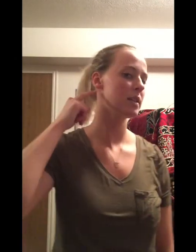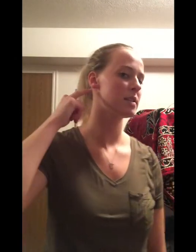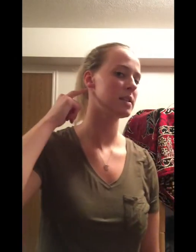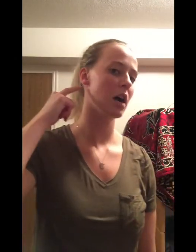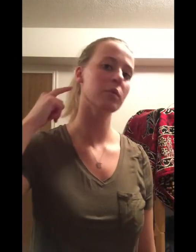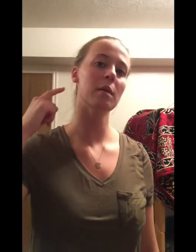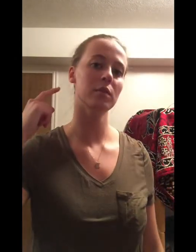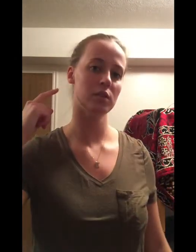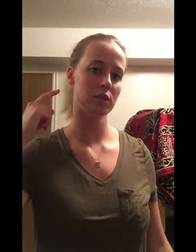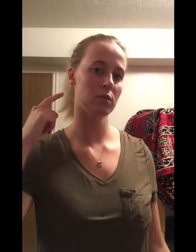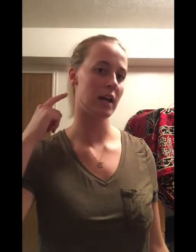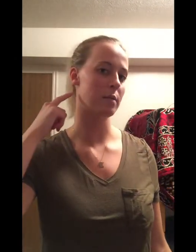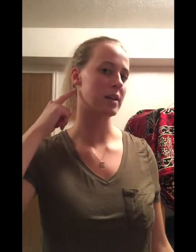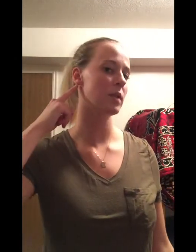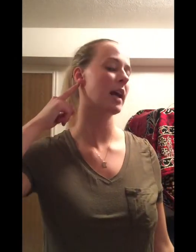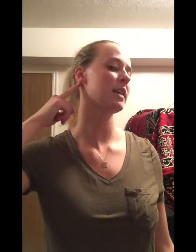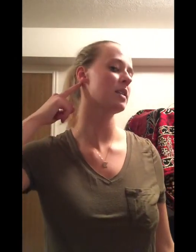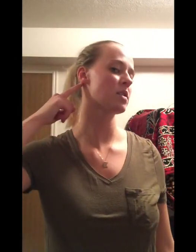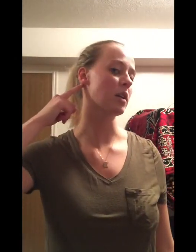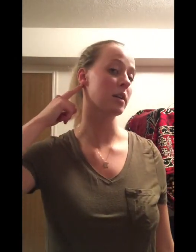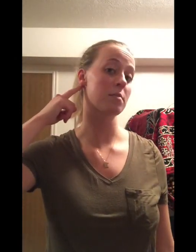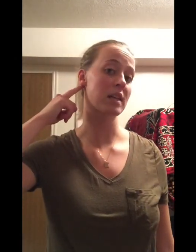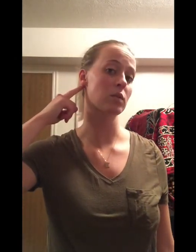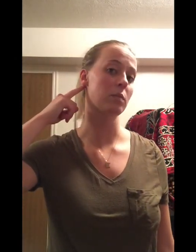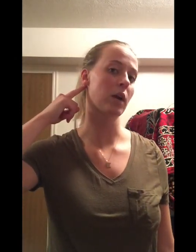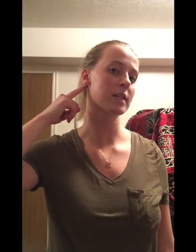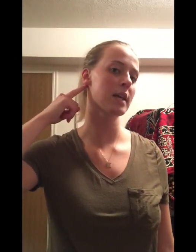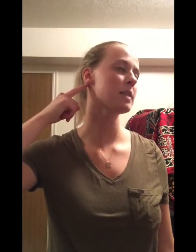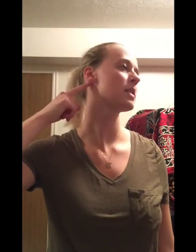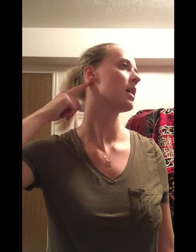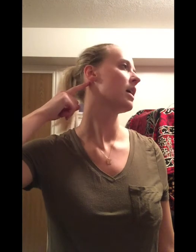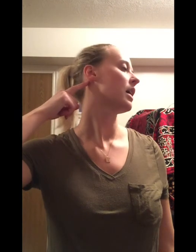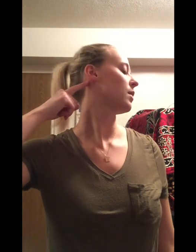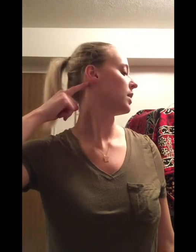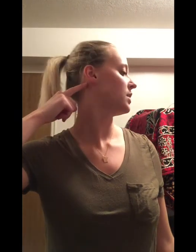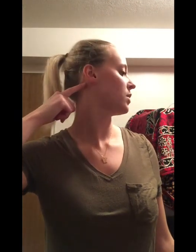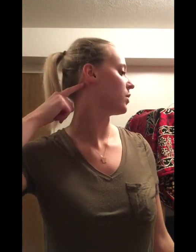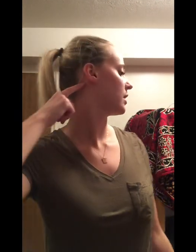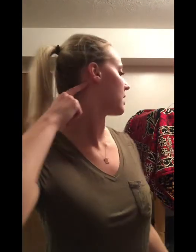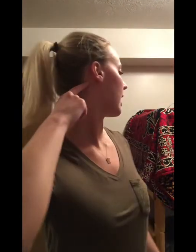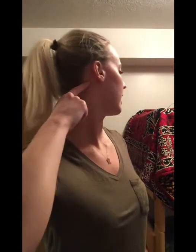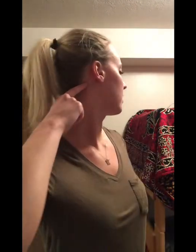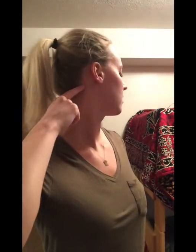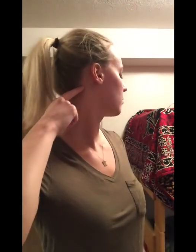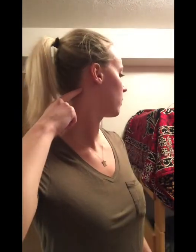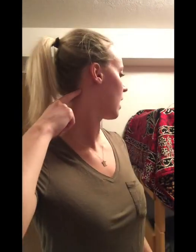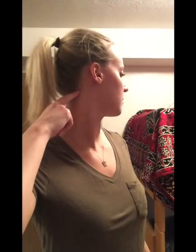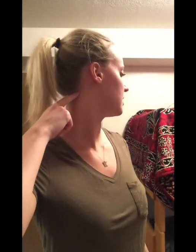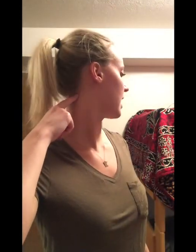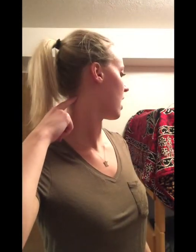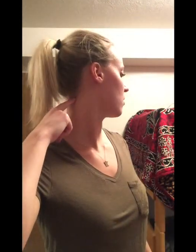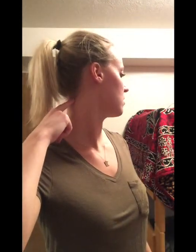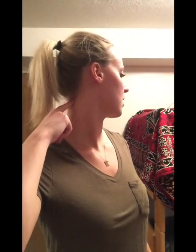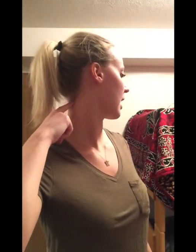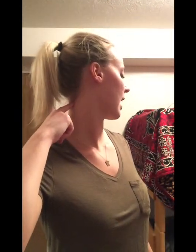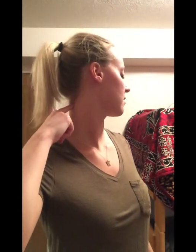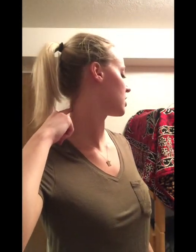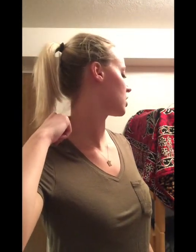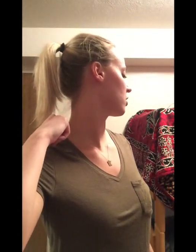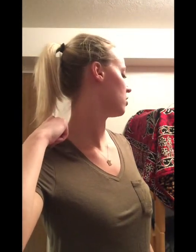is to help remember the sternocleidomastoid, I like to start at the mastoid process and what I do is I come down, I kind of circle